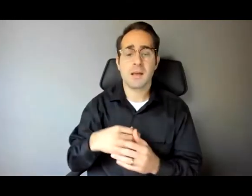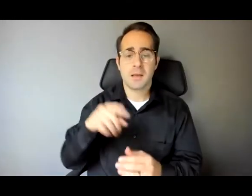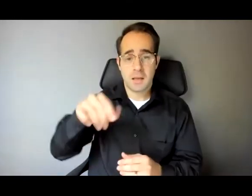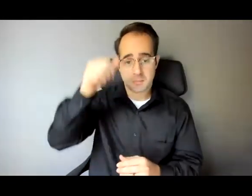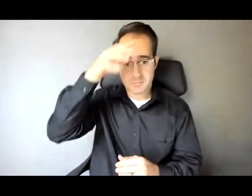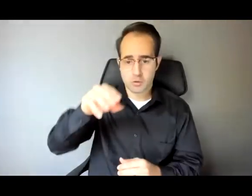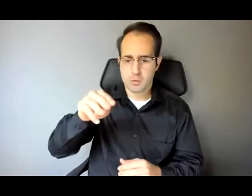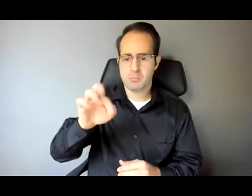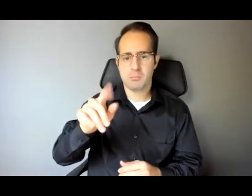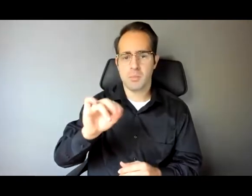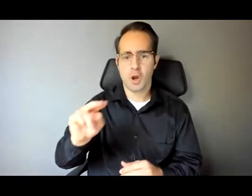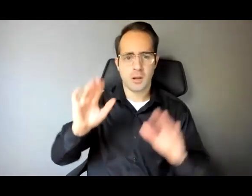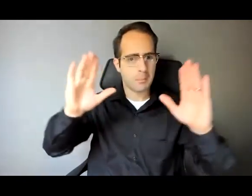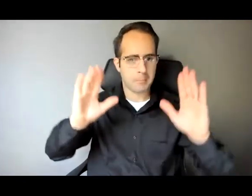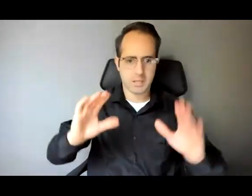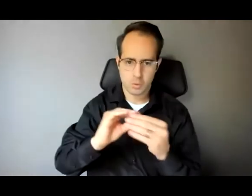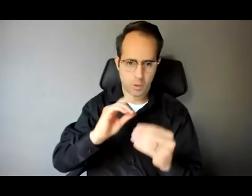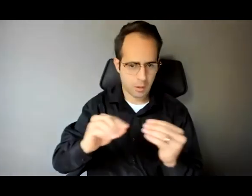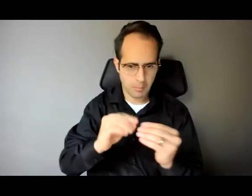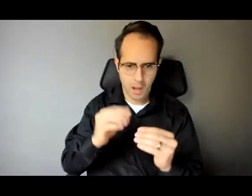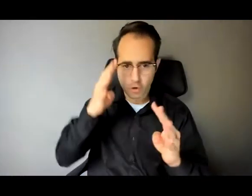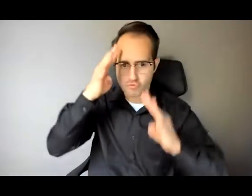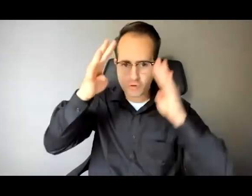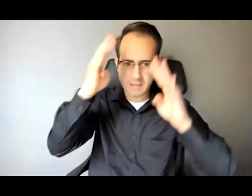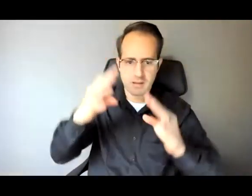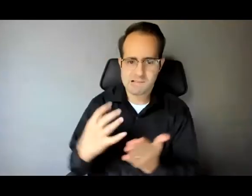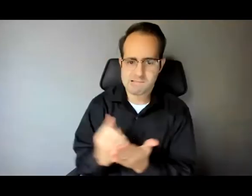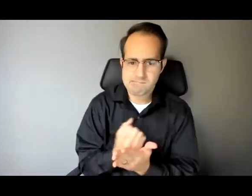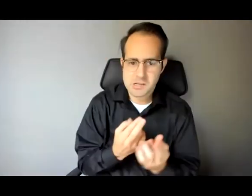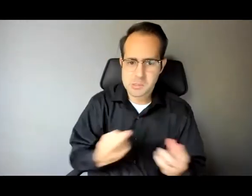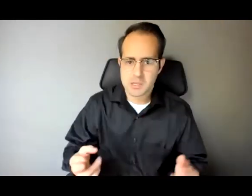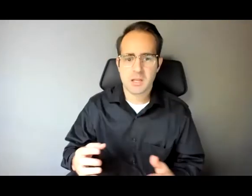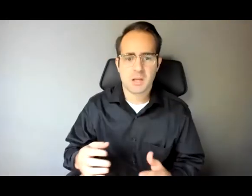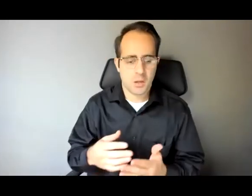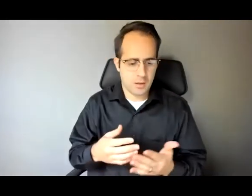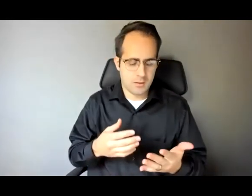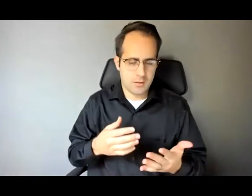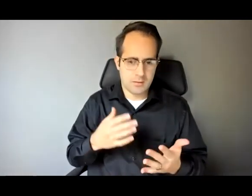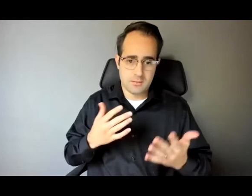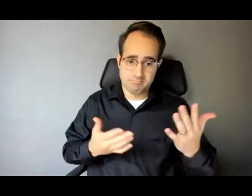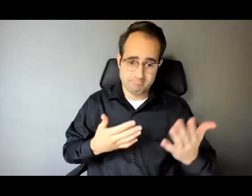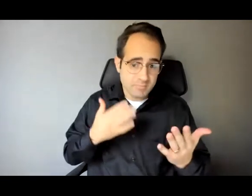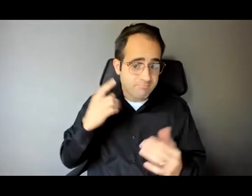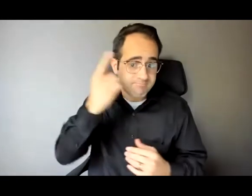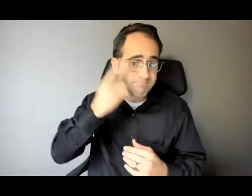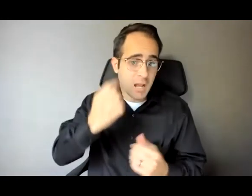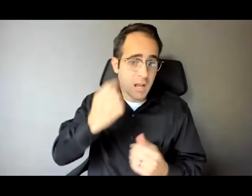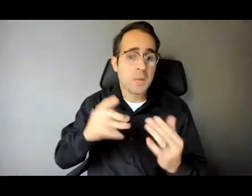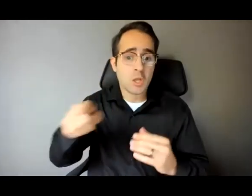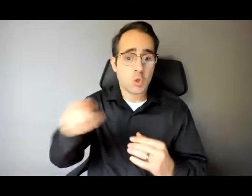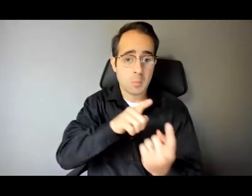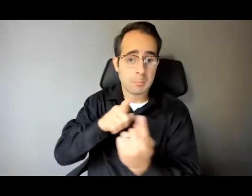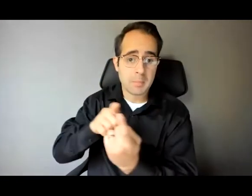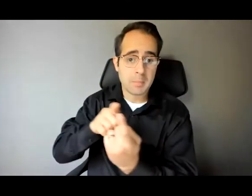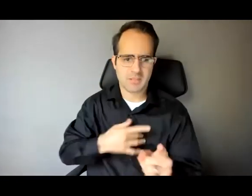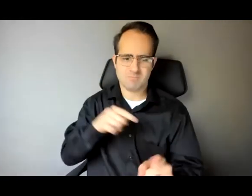amazing story about creativity and resourcefulness. I'm wondering how many individuals you met that you feel maybe shouldn't have been in